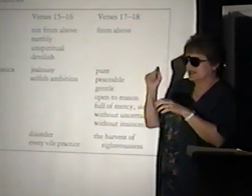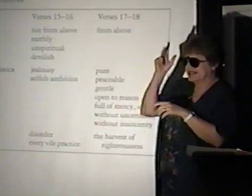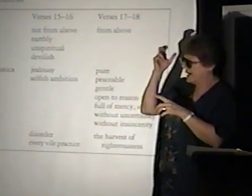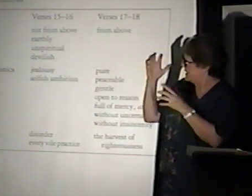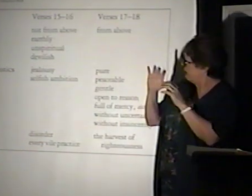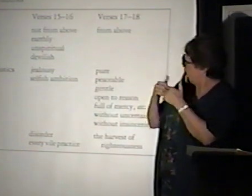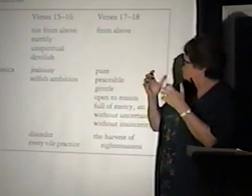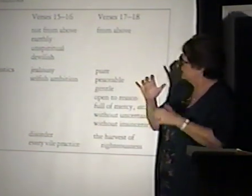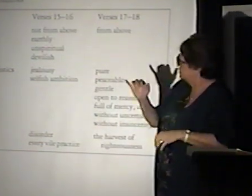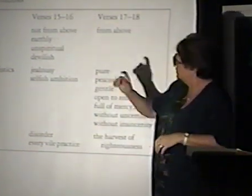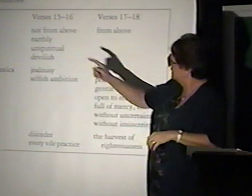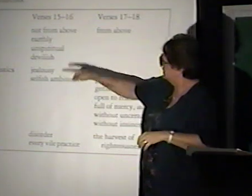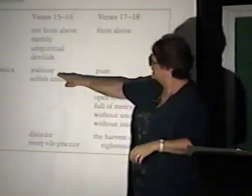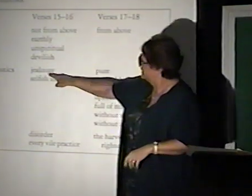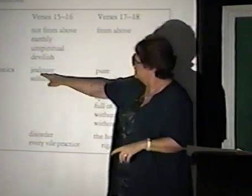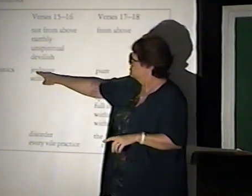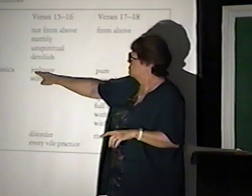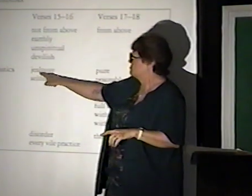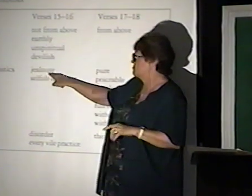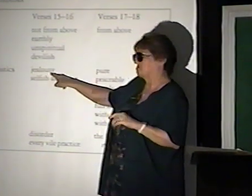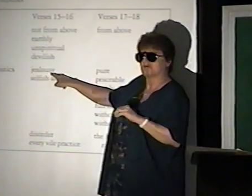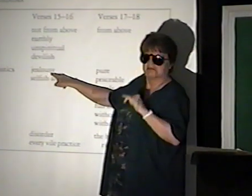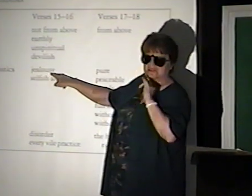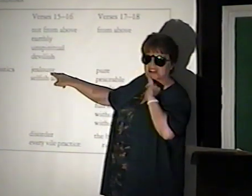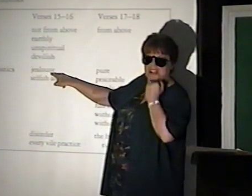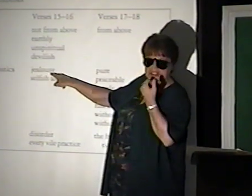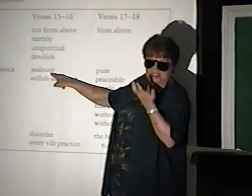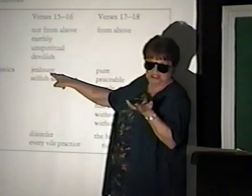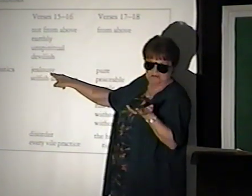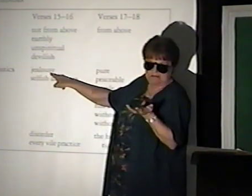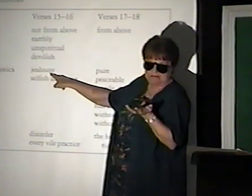it? How would he do it? Don't do it.